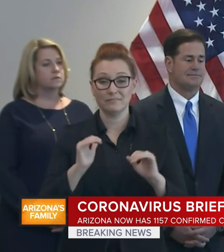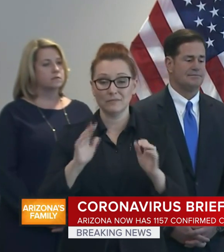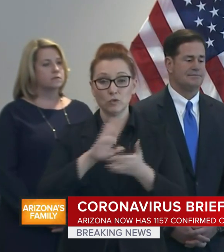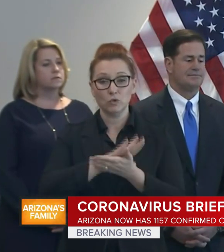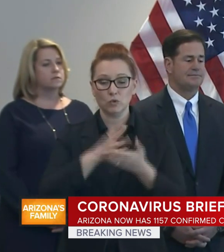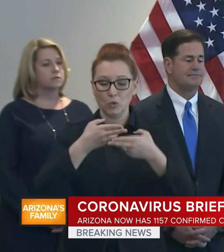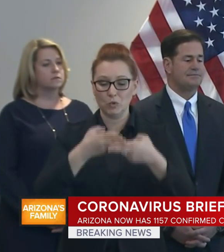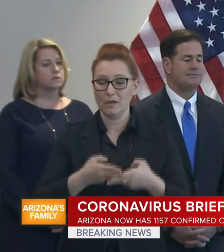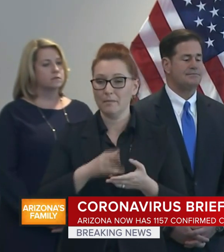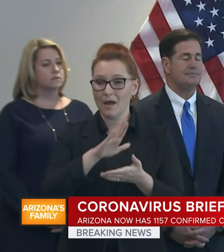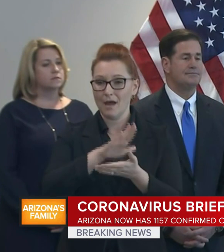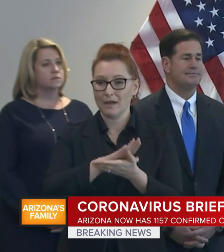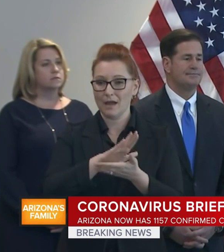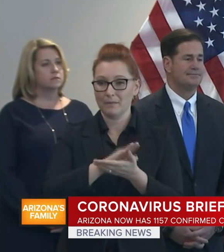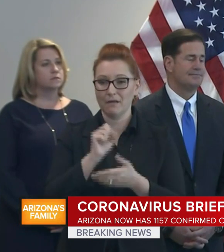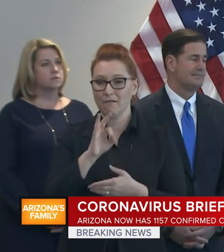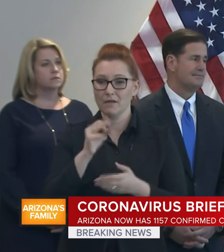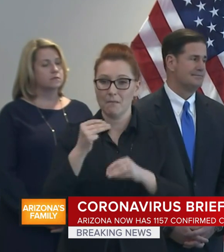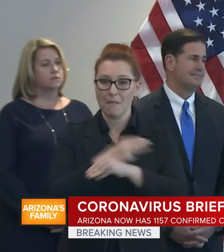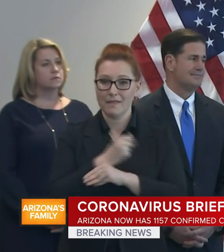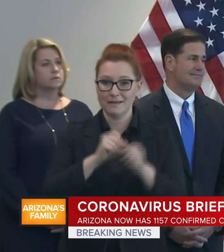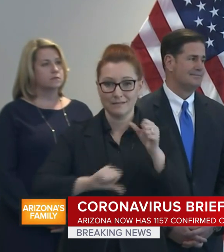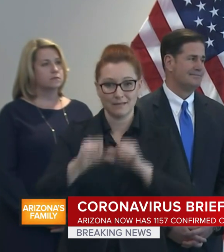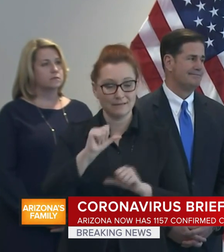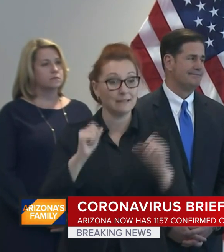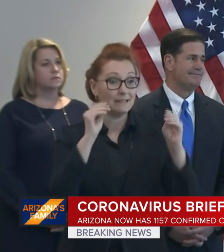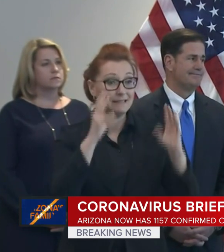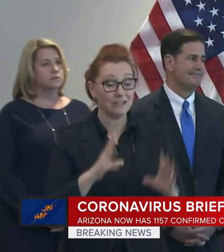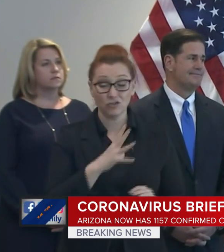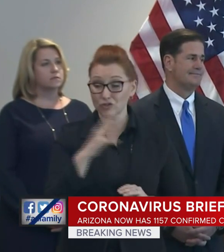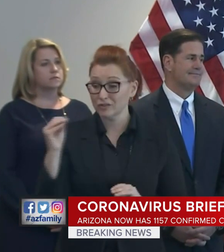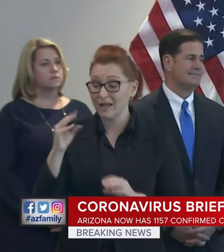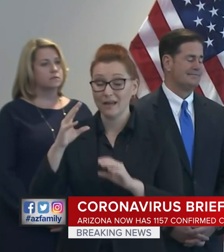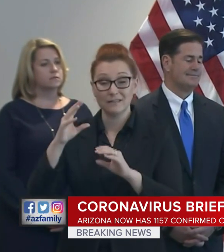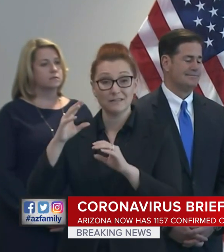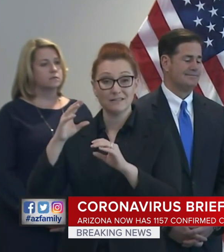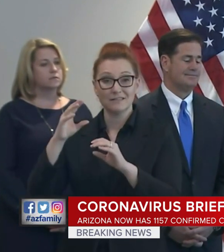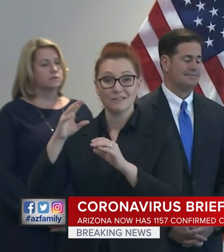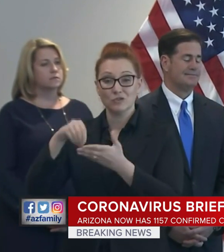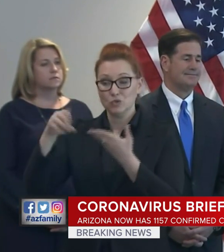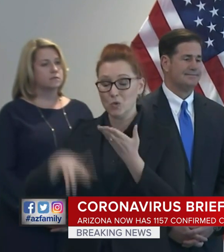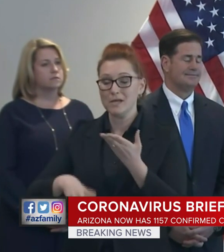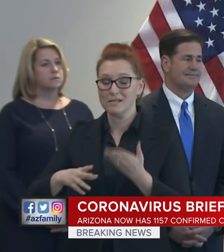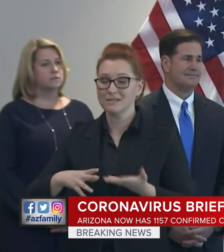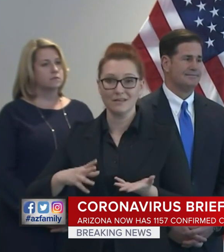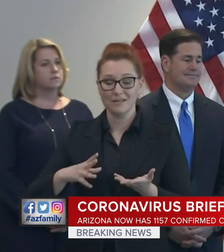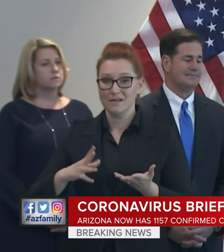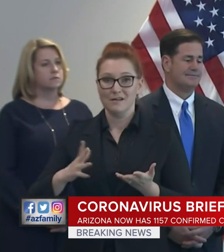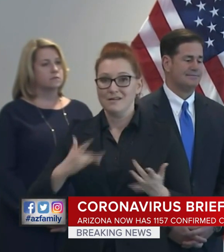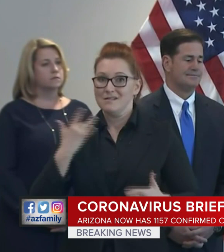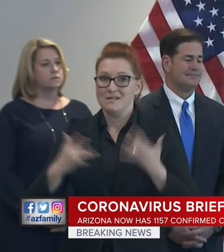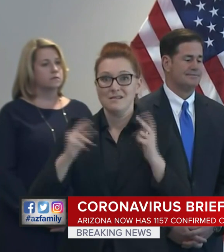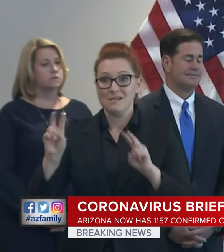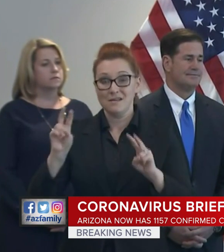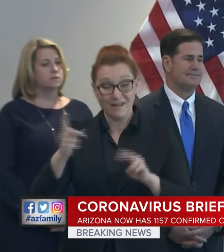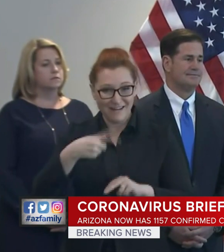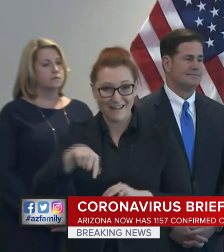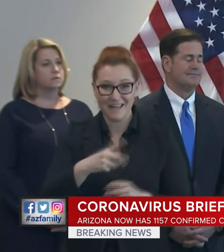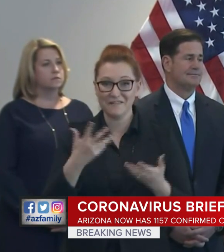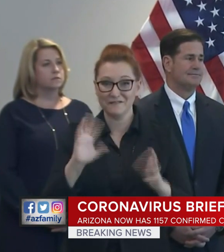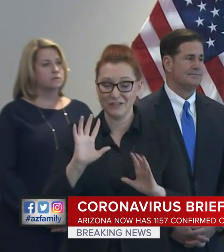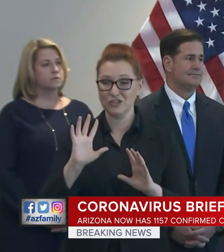teachers and students are keeping spirits and expectations high. They've been hosting virtual spirit weeks